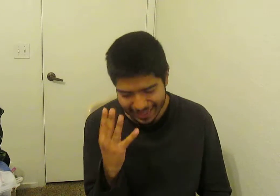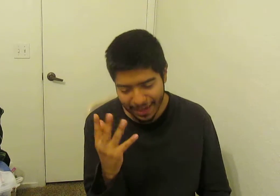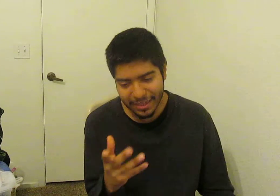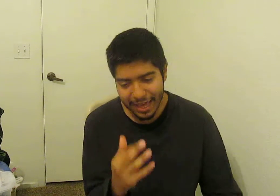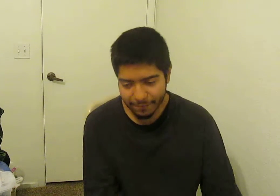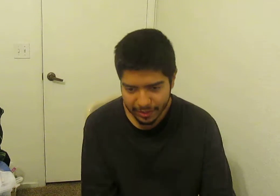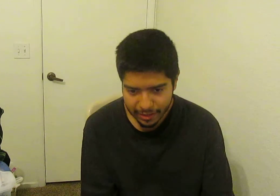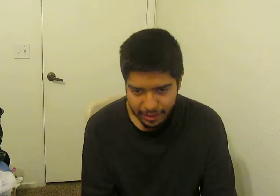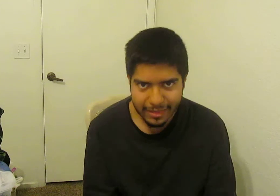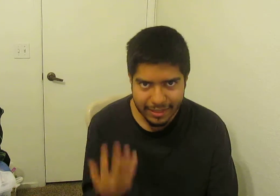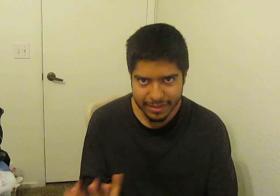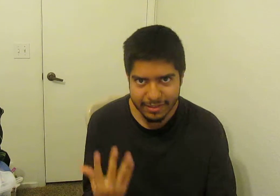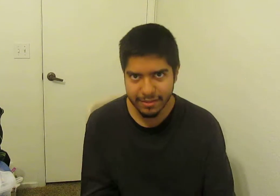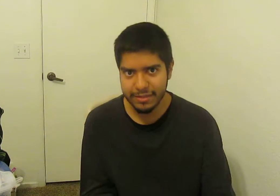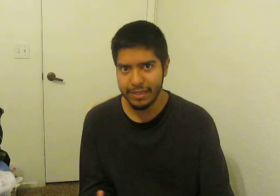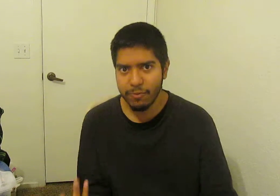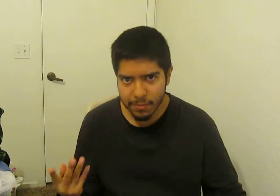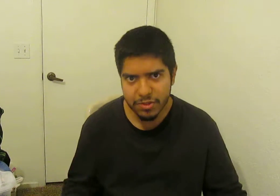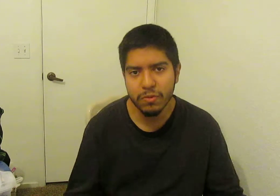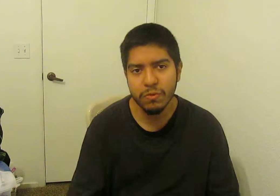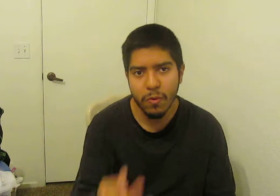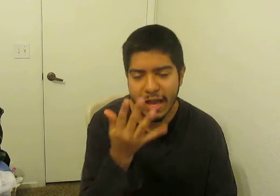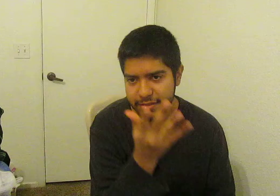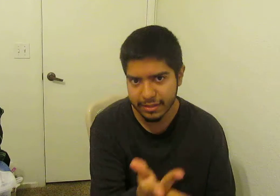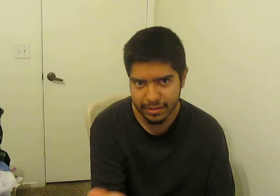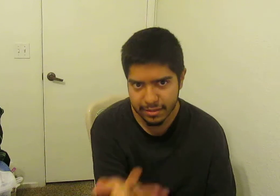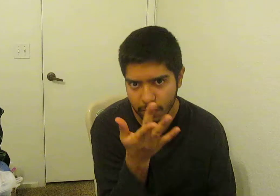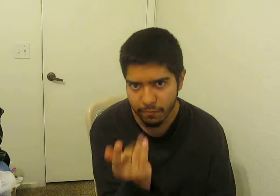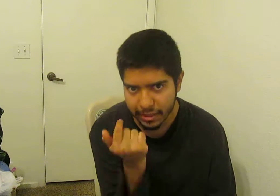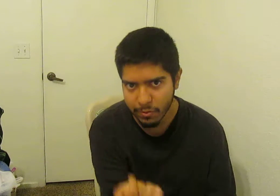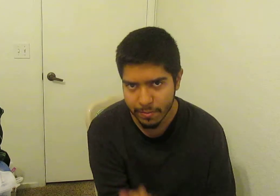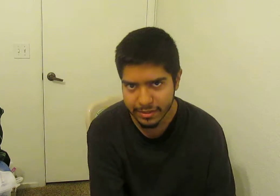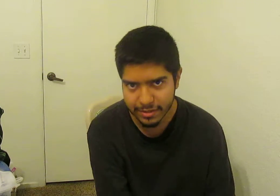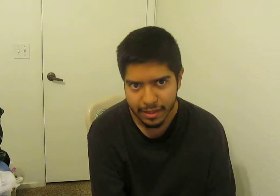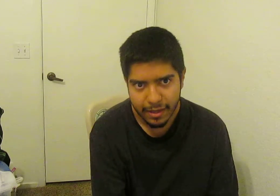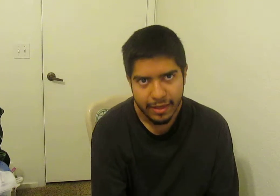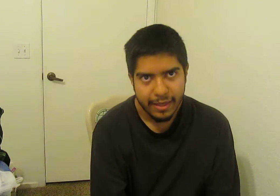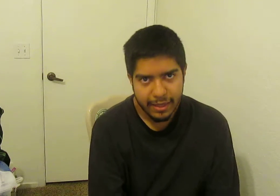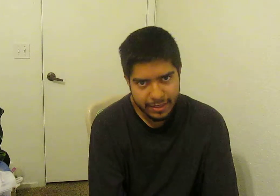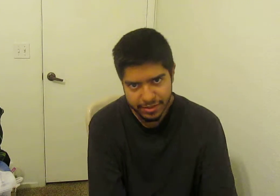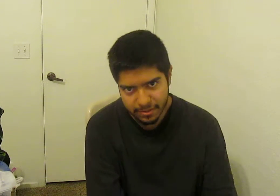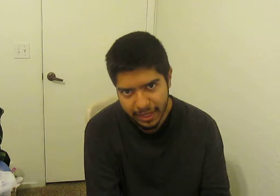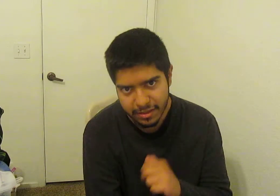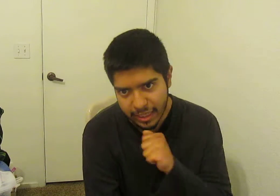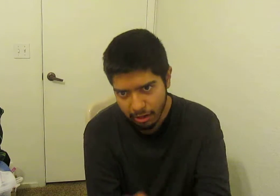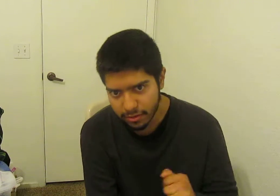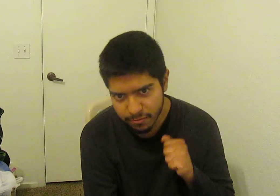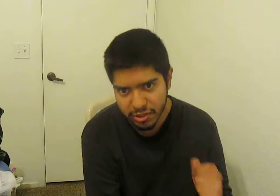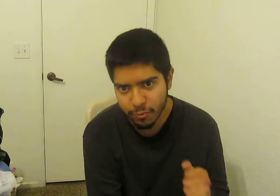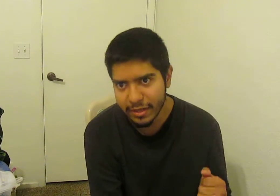they got me laughing. And that's nice to see. Whenever Tokyo Ghoul has like these little funny moments, it just makes the characters much more